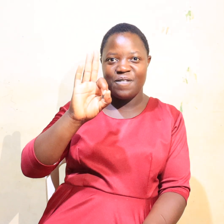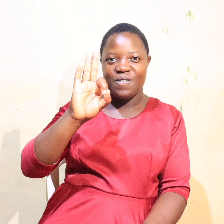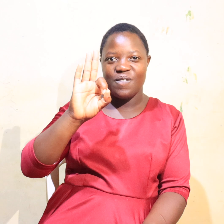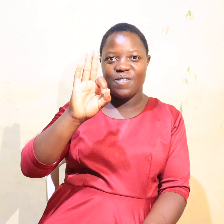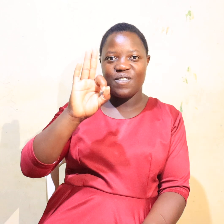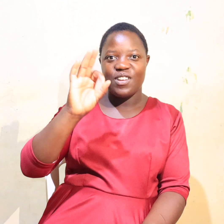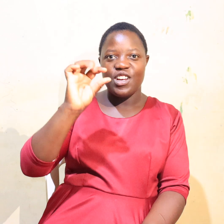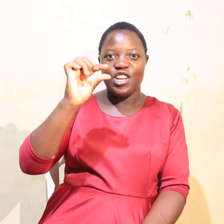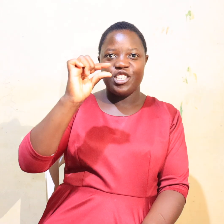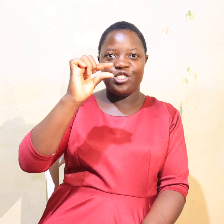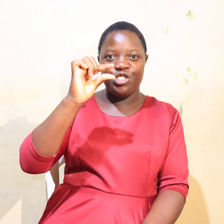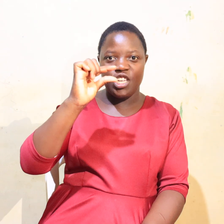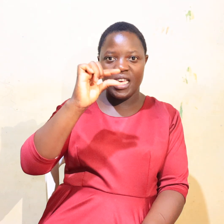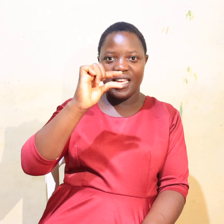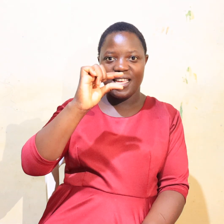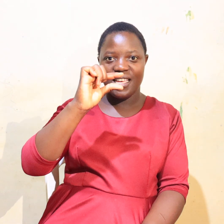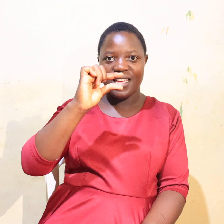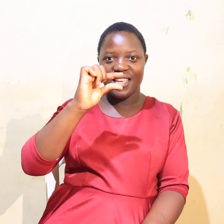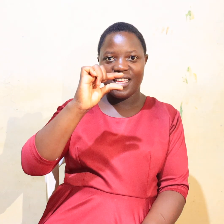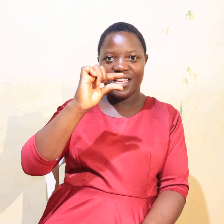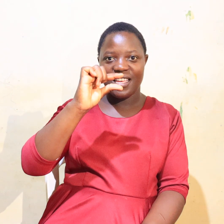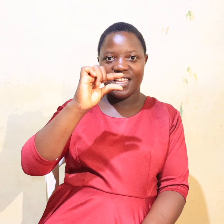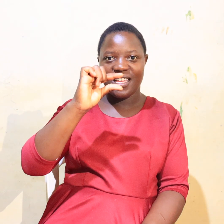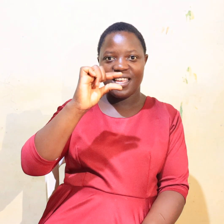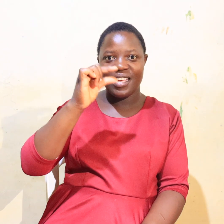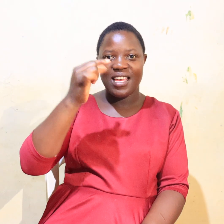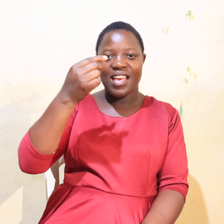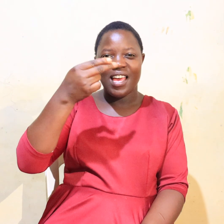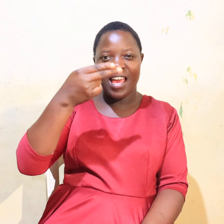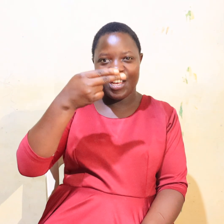G, H,